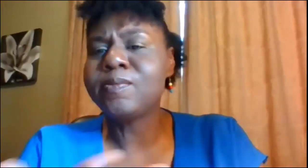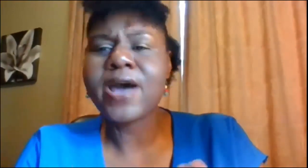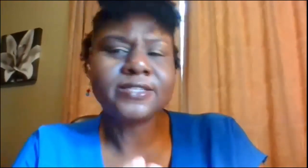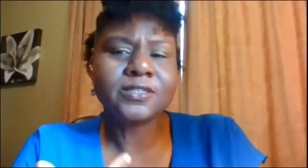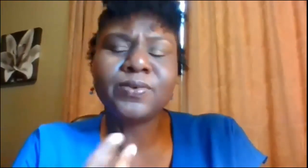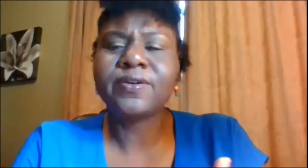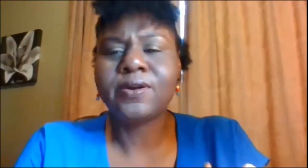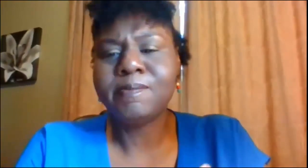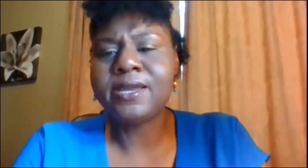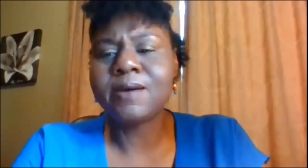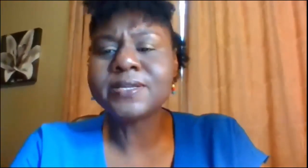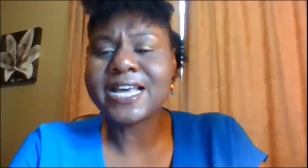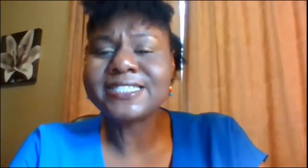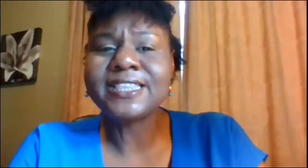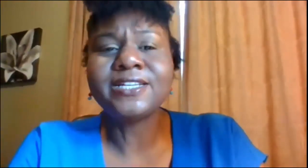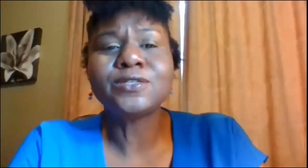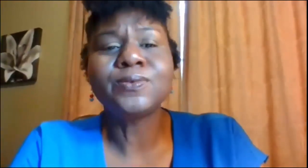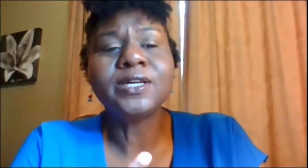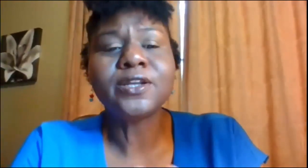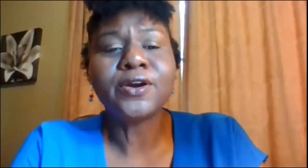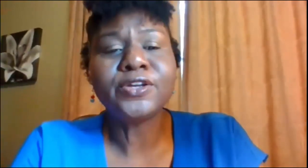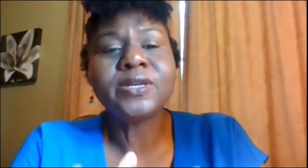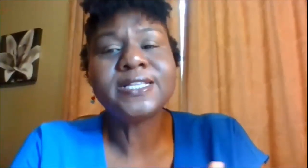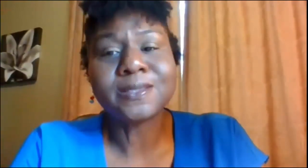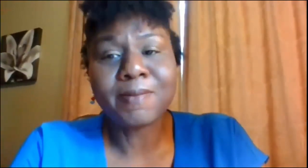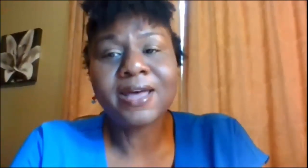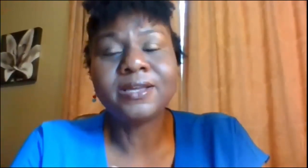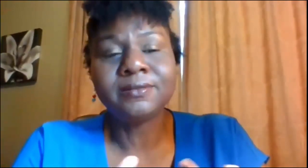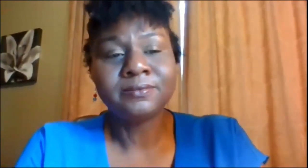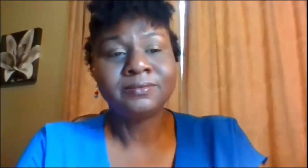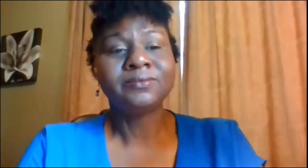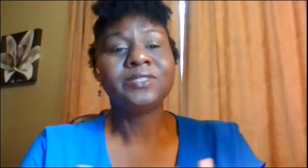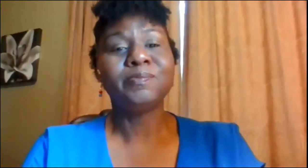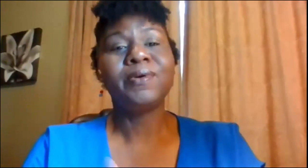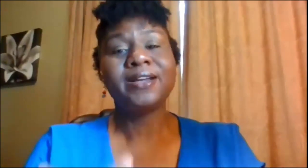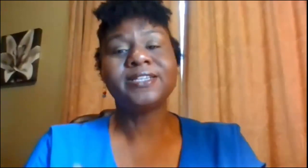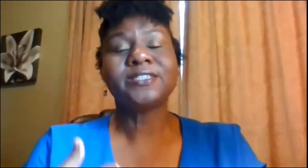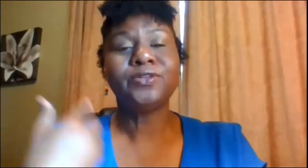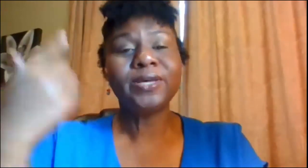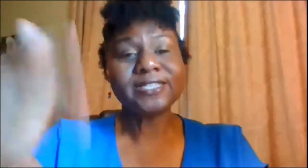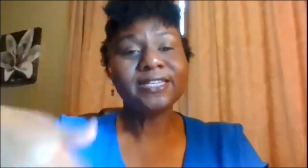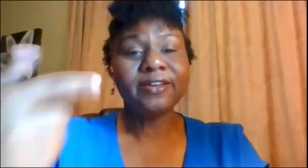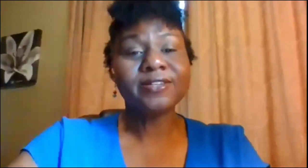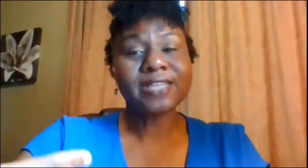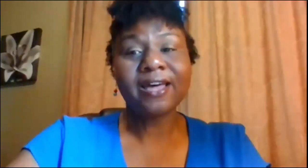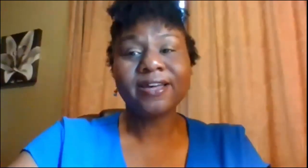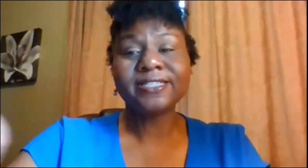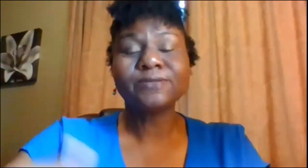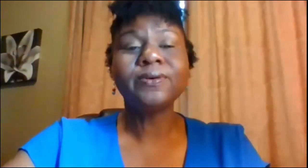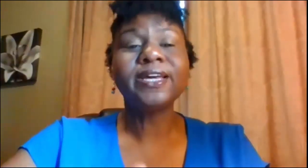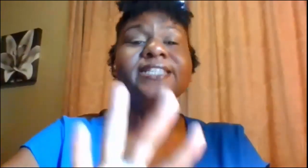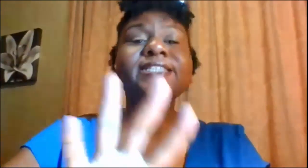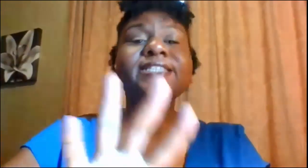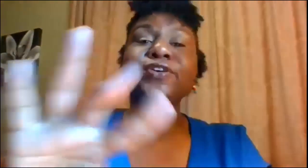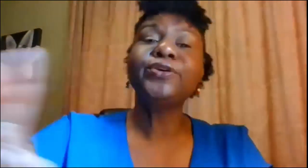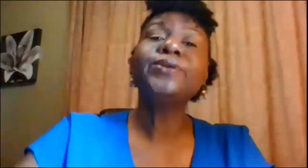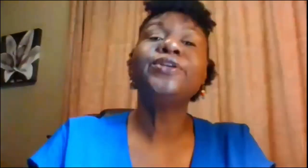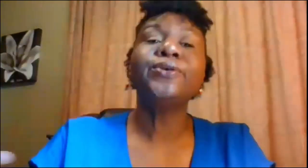to practice with or to meet up because that's the thing to really learn you need somebody to practice so you can see their signs it's real easy for you to do